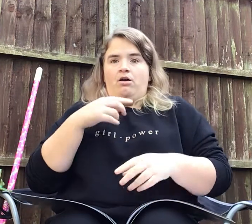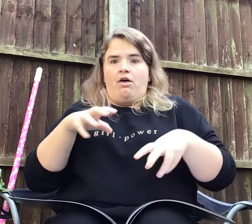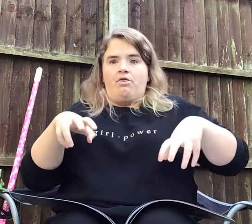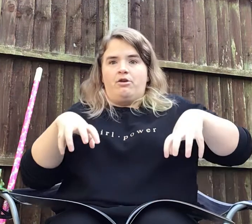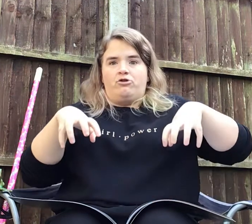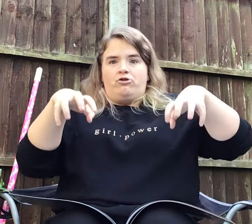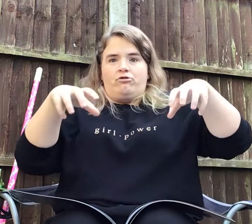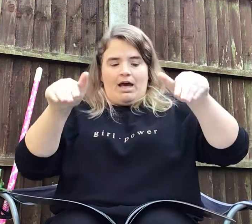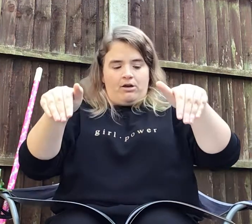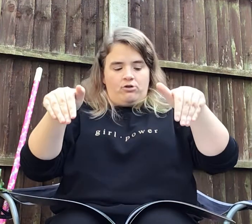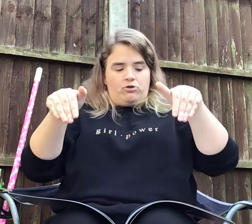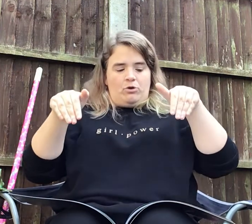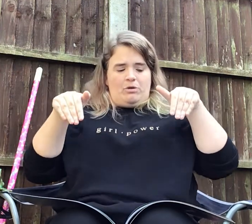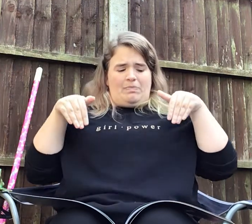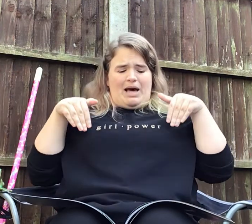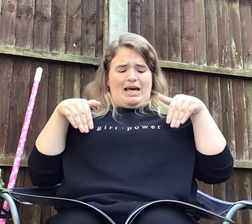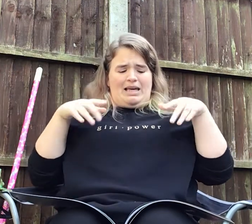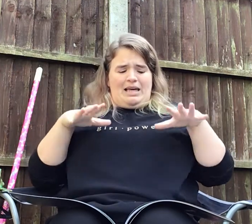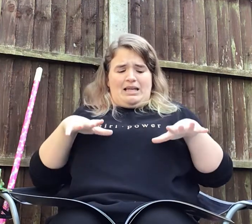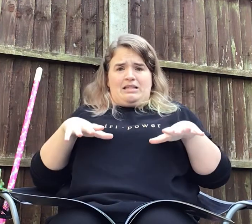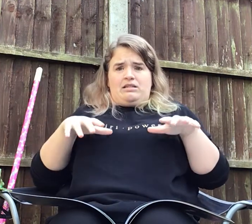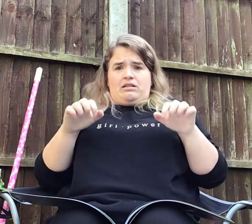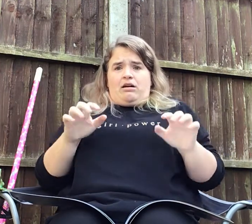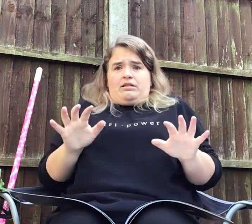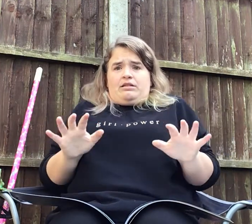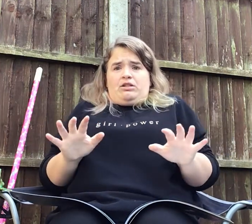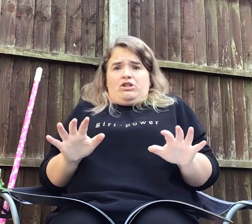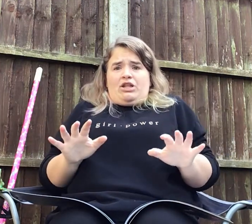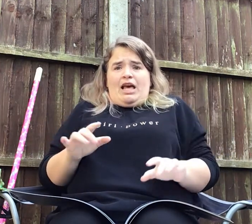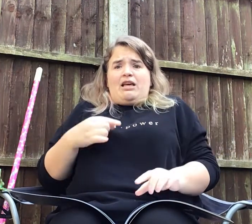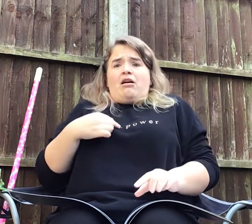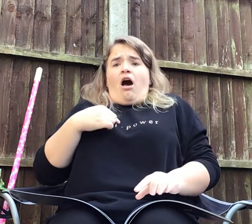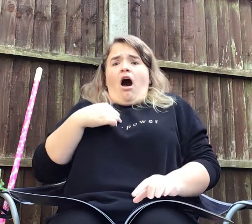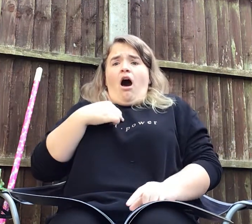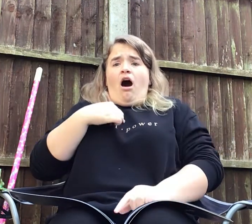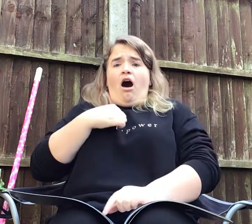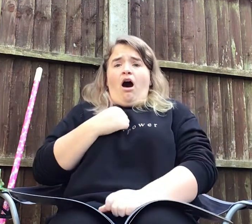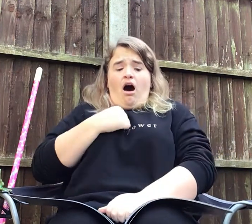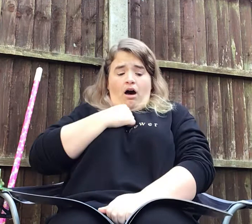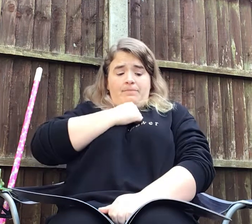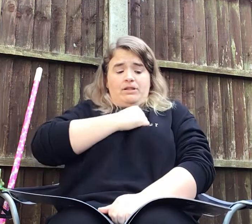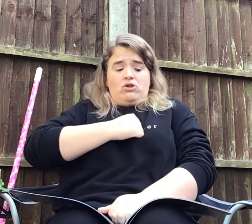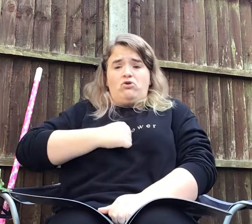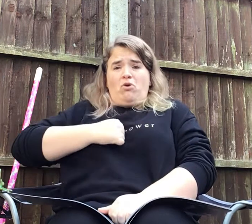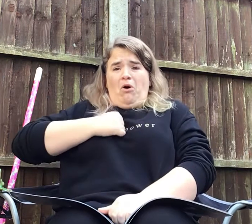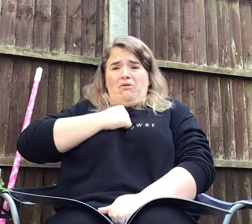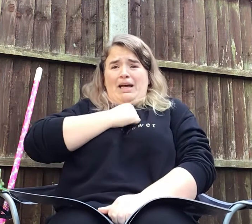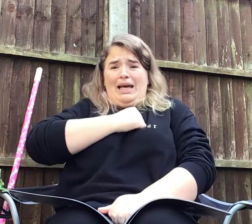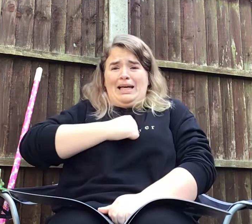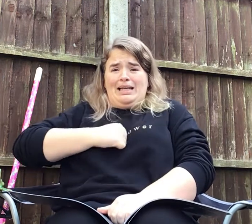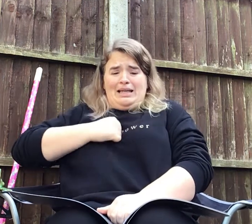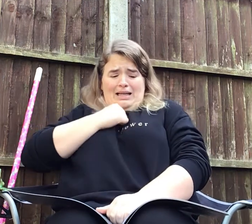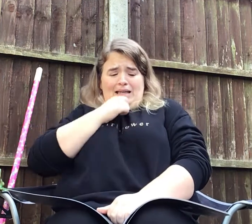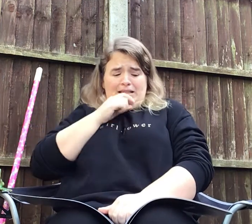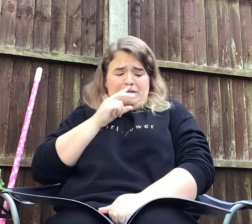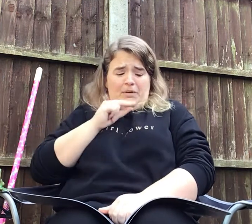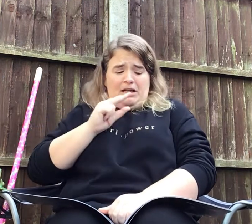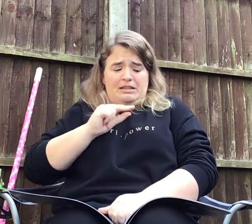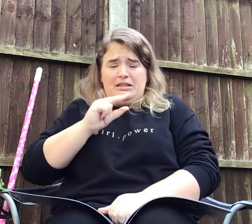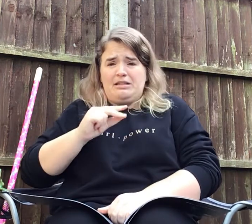The dragon drew back and started to shake. I'm sorry, he spluttered.